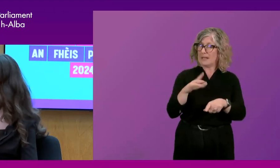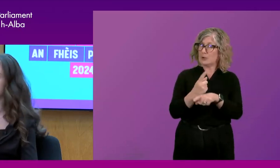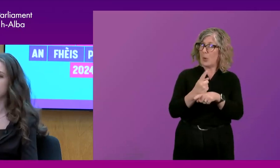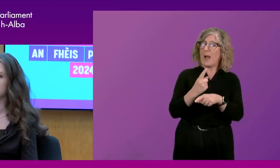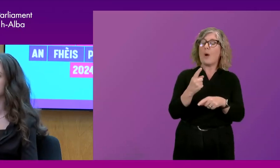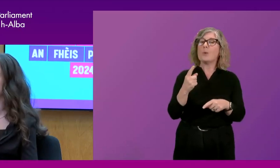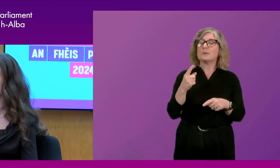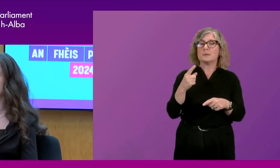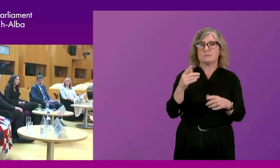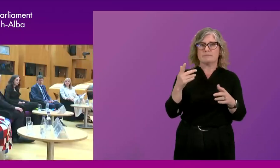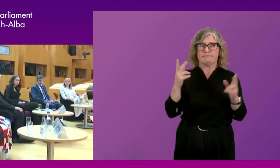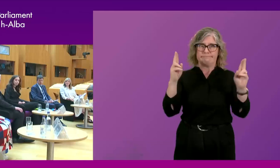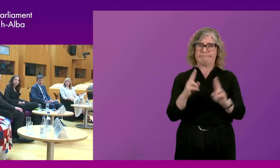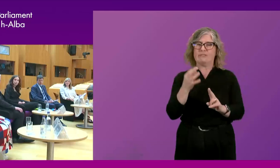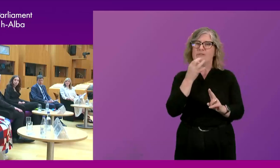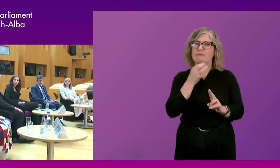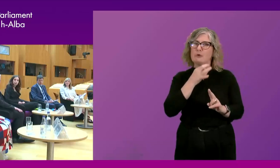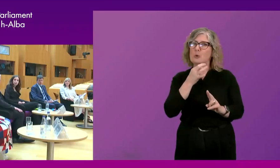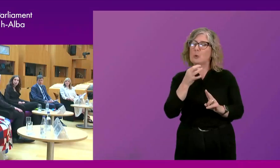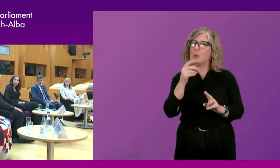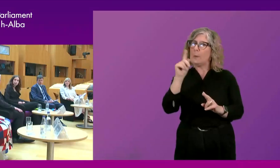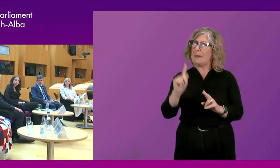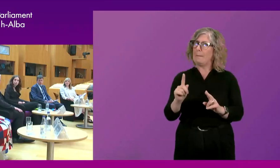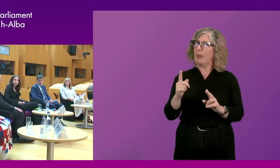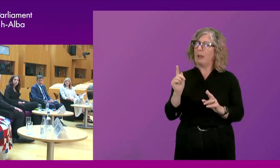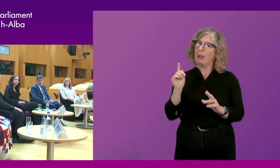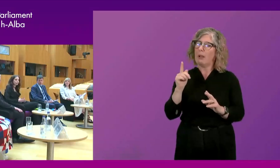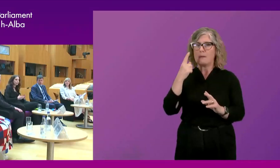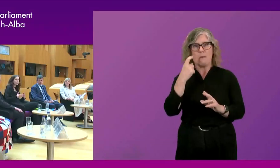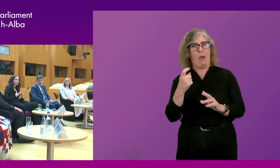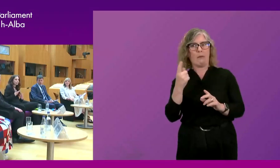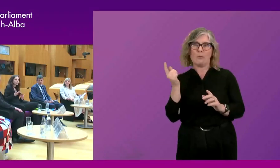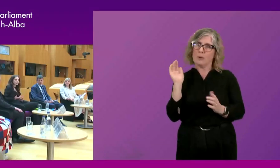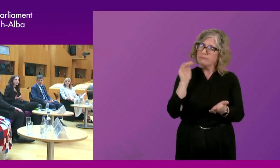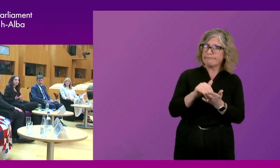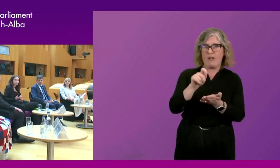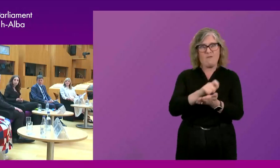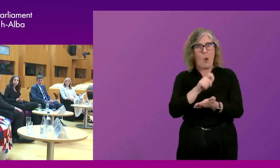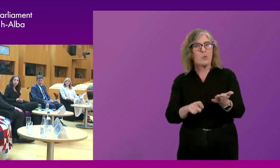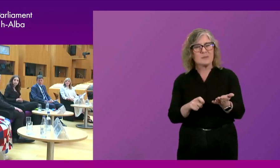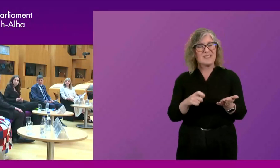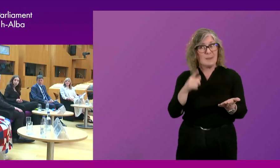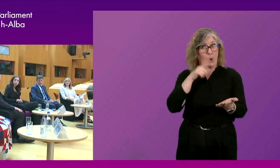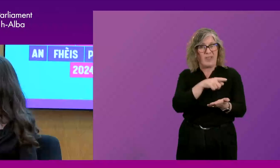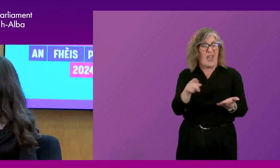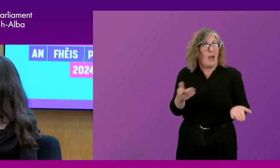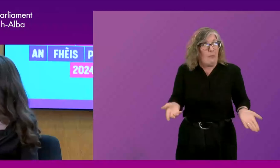elections. And that is because we are not provided the tools to make informed decisions or to see the importance of politics in our